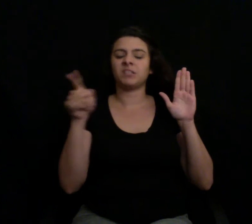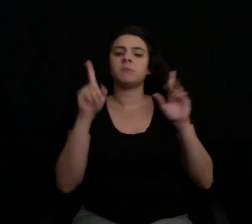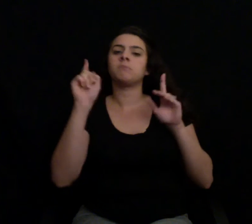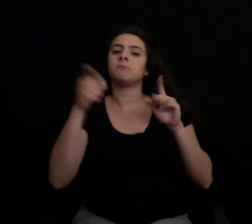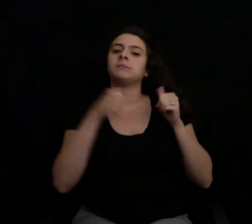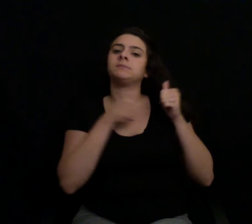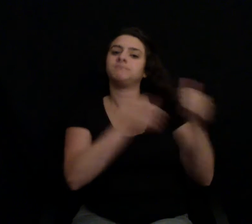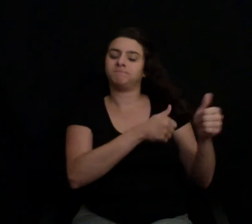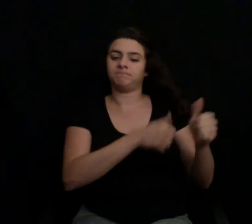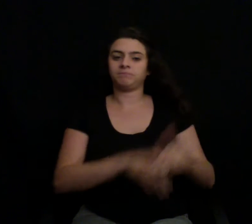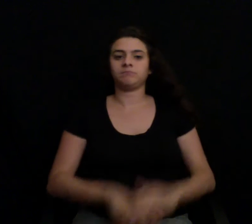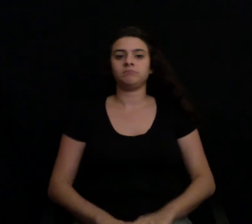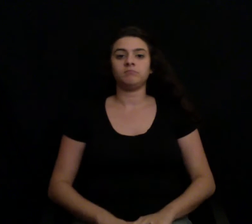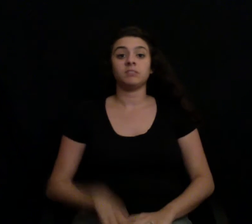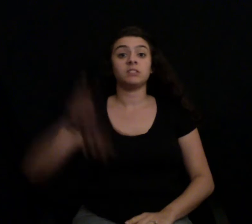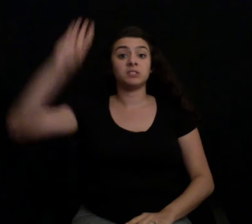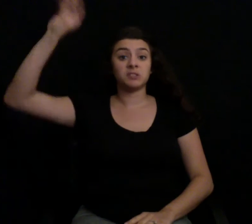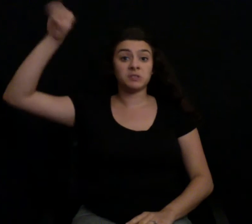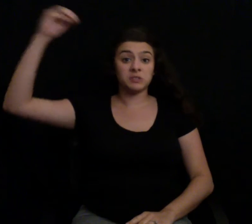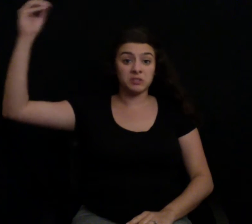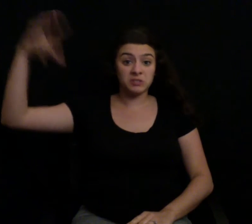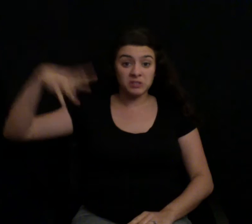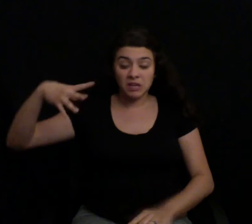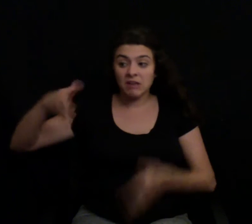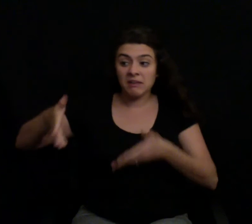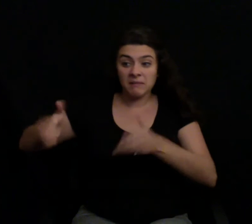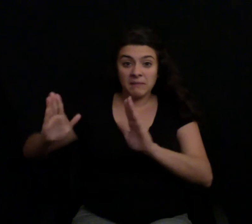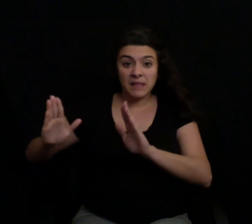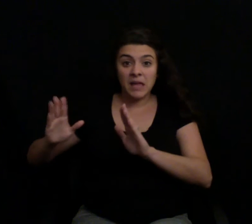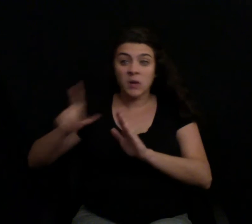37 days later, they are a sea of panting birds.